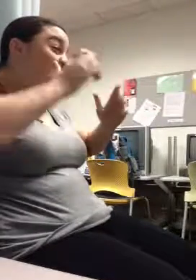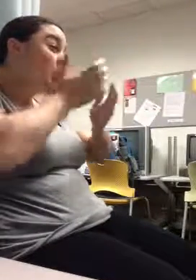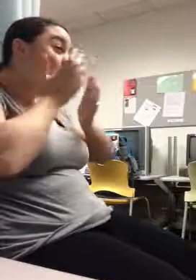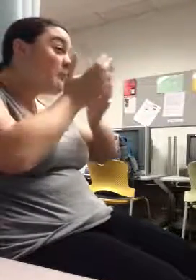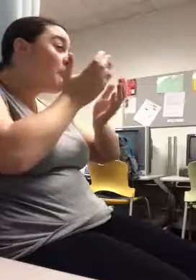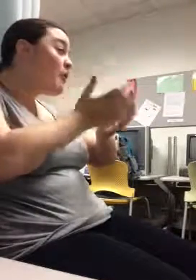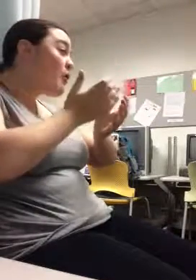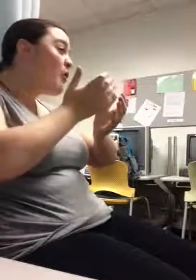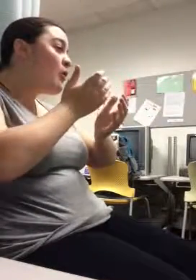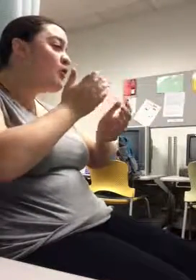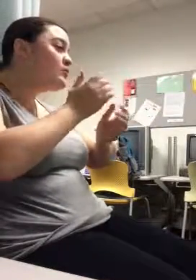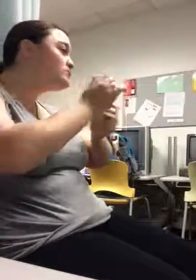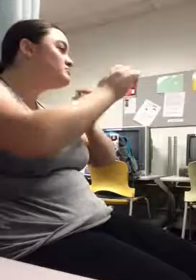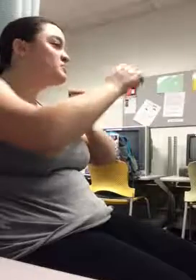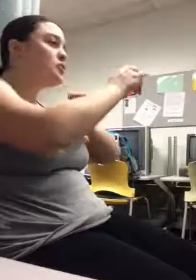or jumping or that sort of thing.